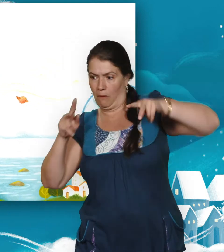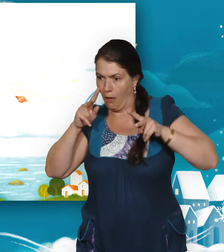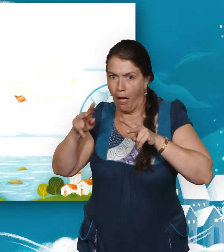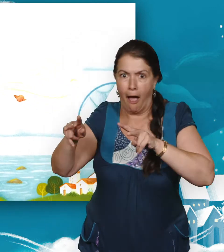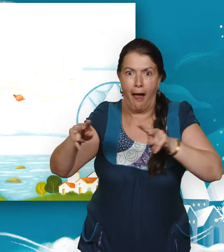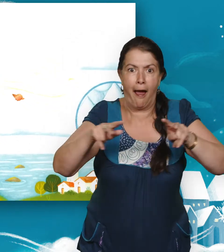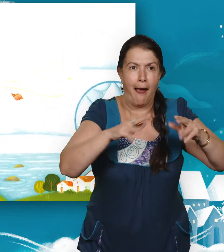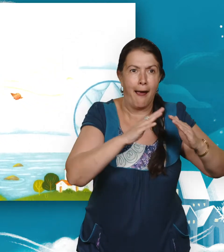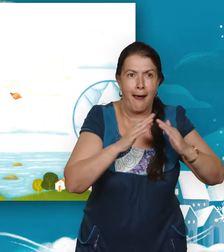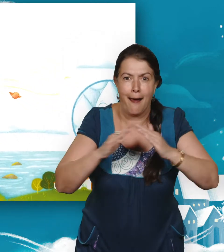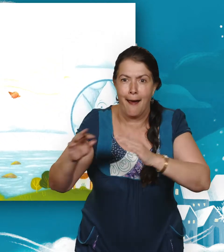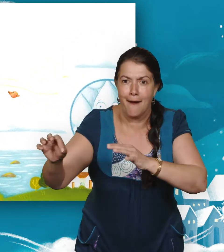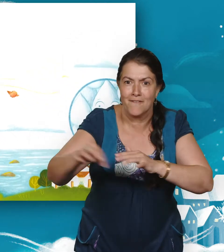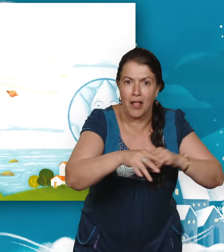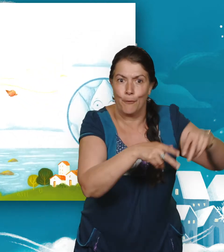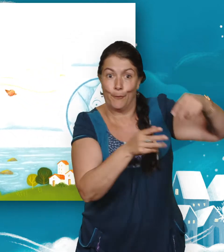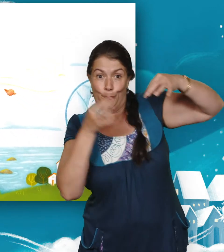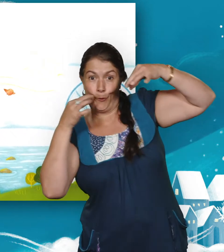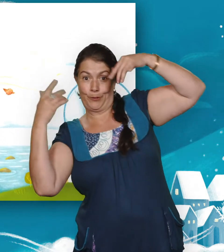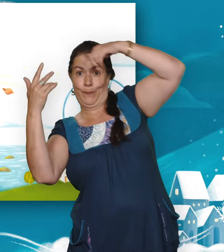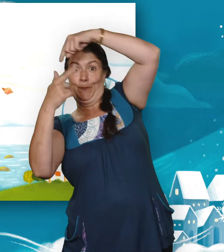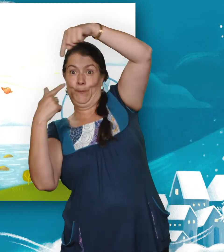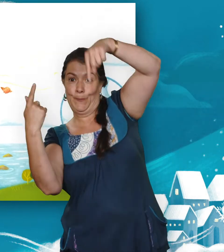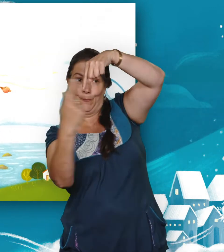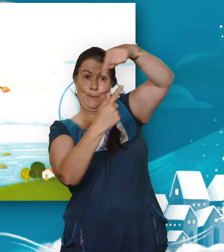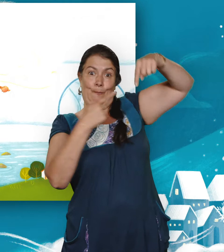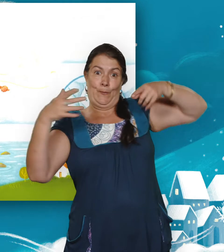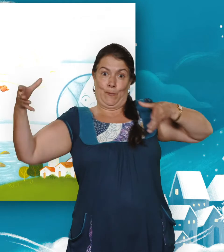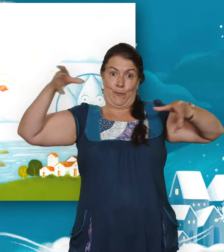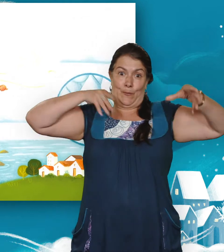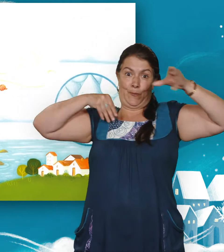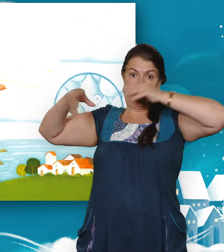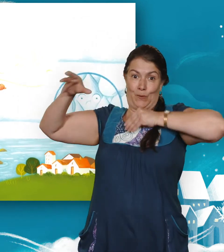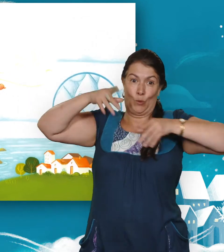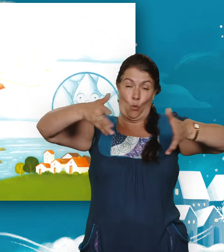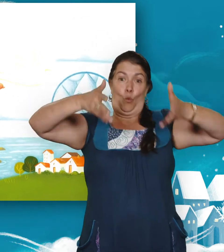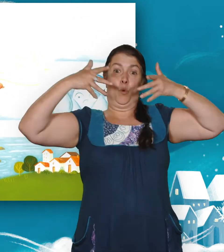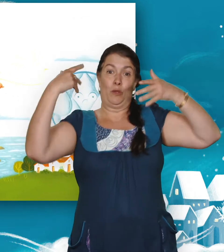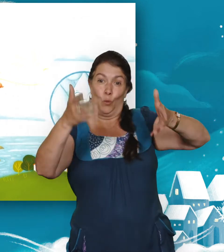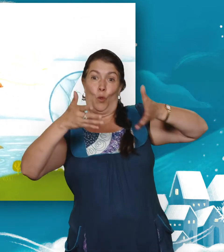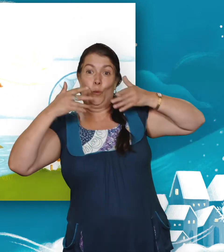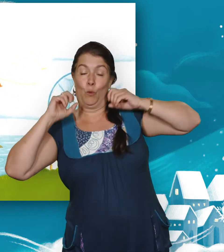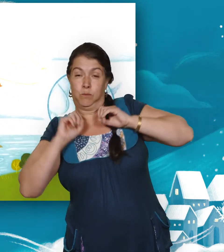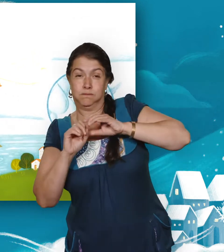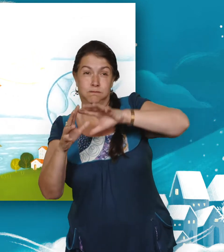but she thinks to herself, it's a long way down. Here are the winds, whispering, cool,